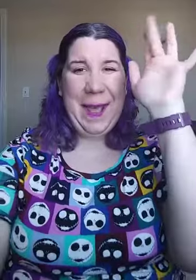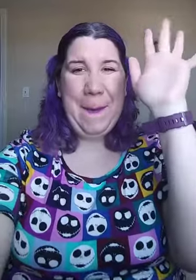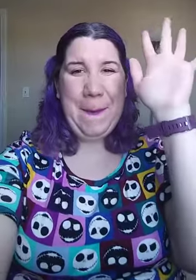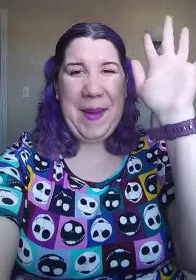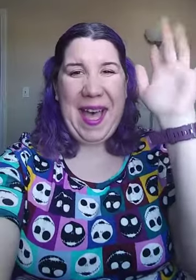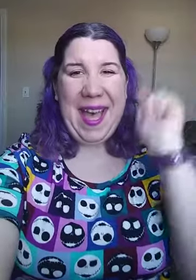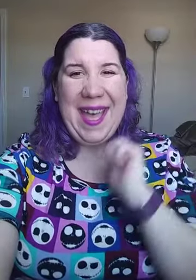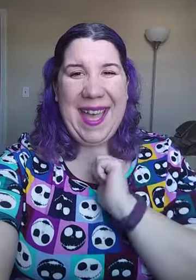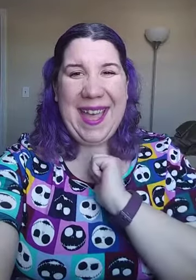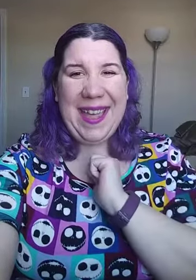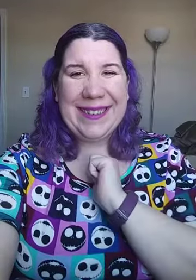Bye! Bye!